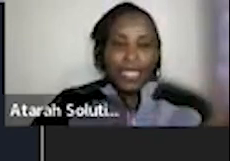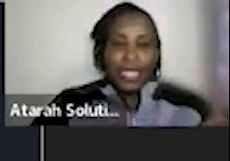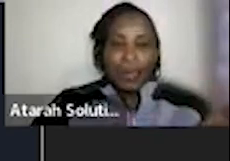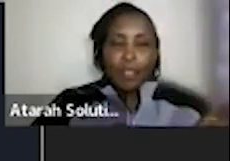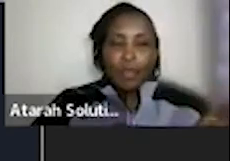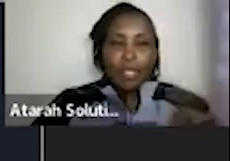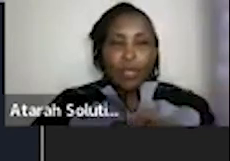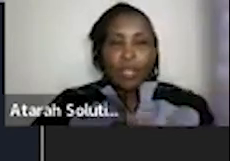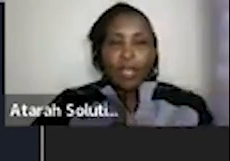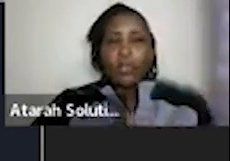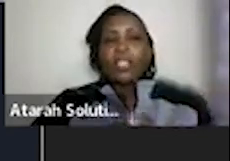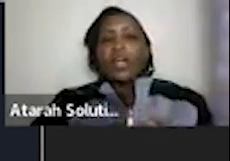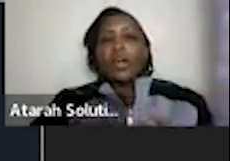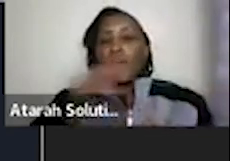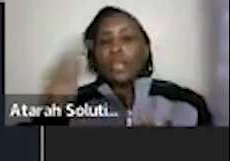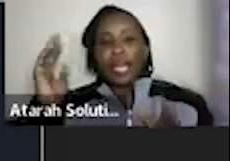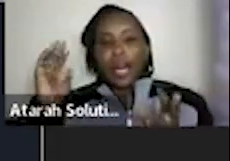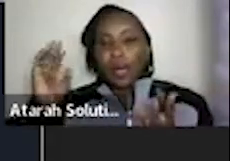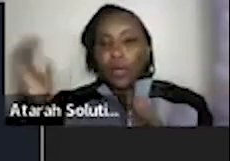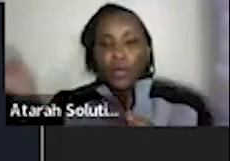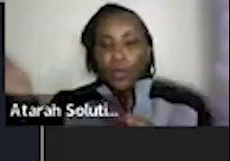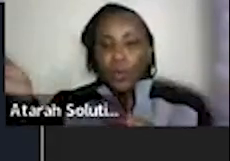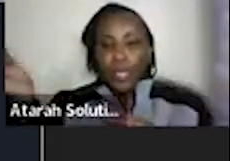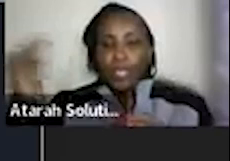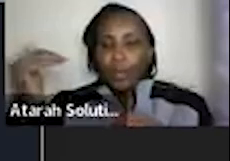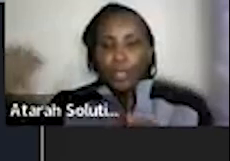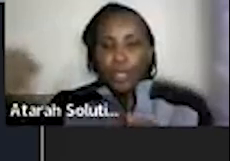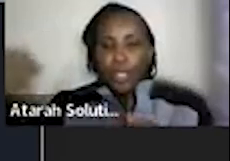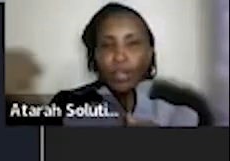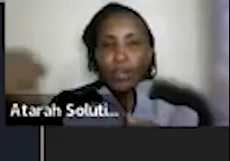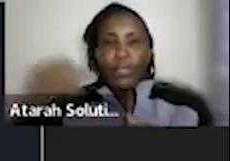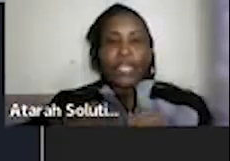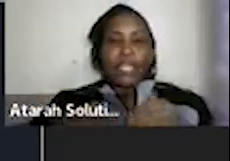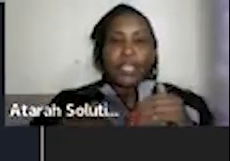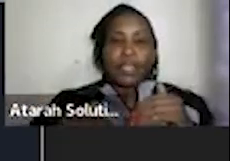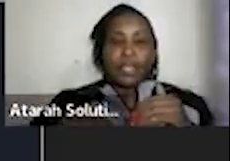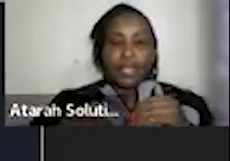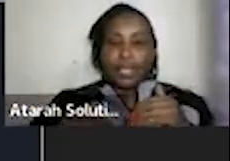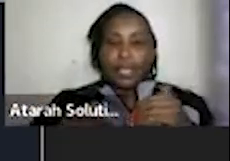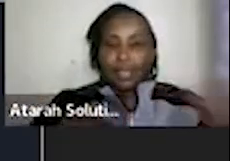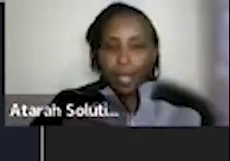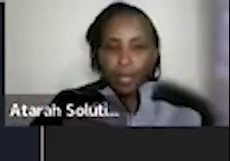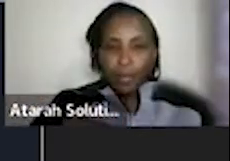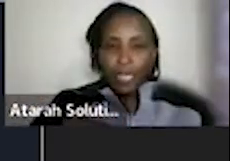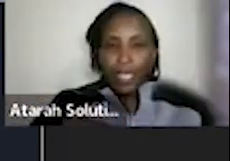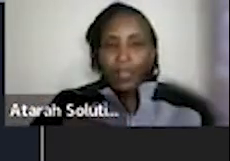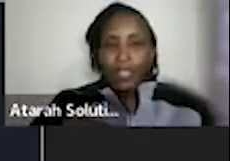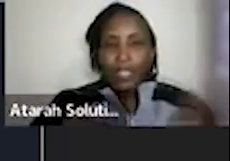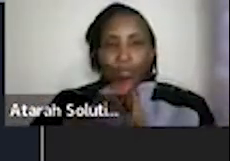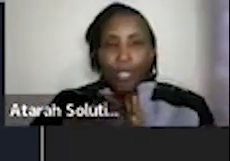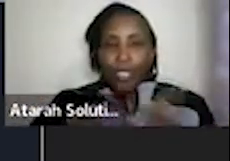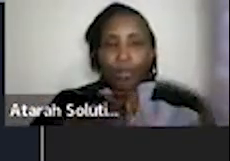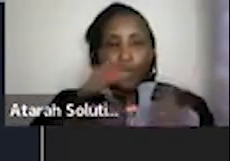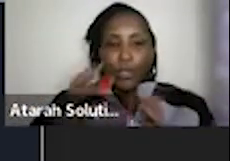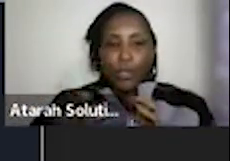something like retirement on medical grounds or uh what do you do when somebody's on sick off and then they they are in the middle of their leave